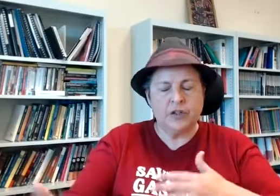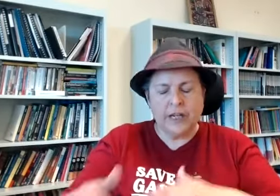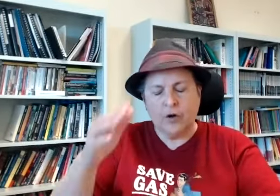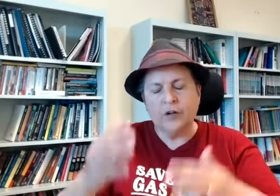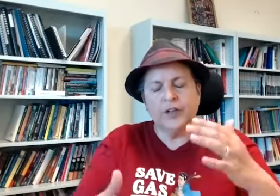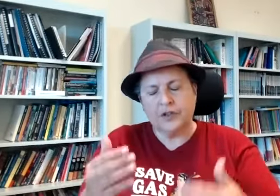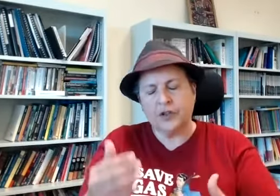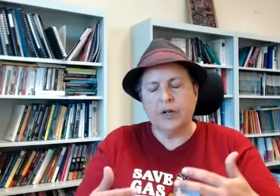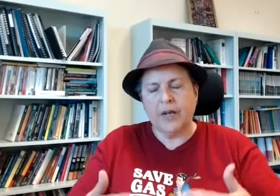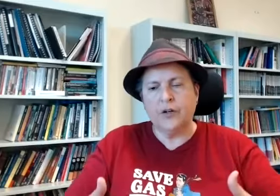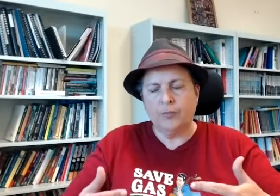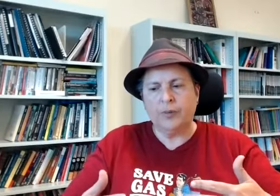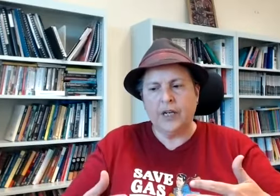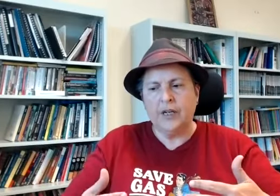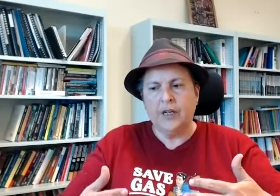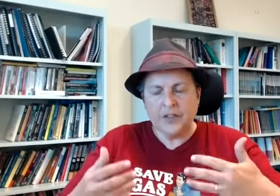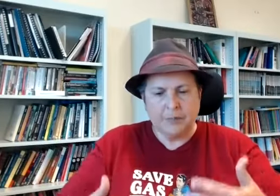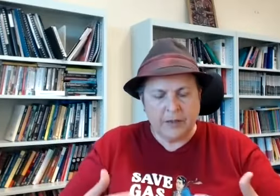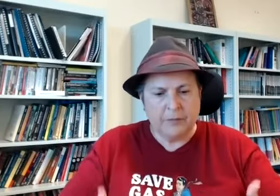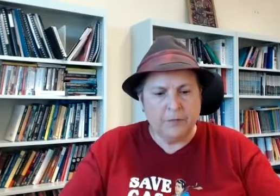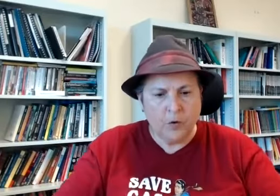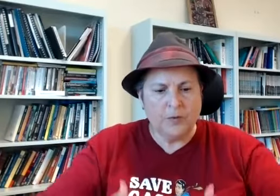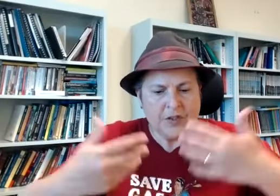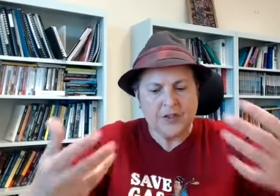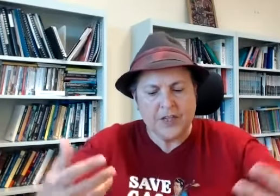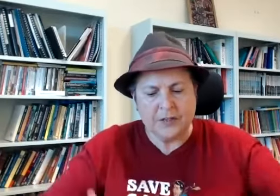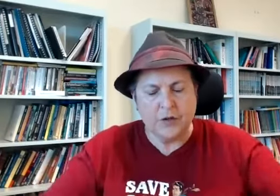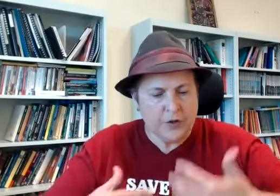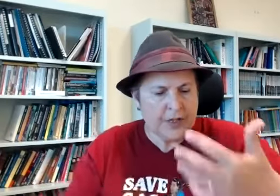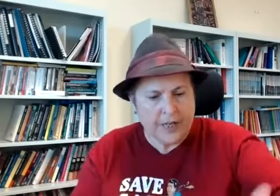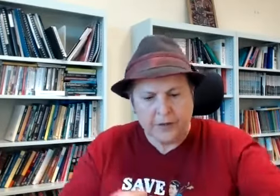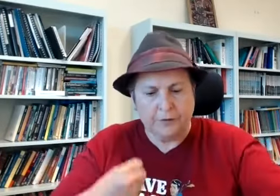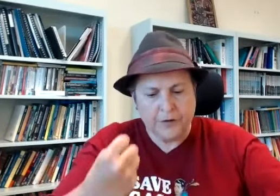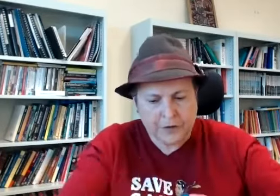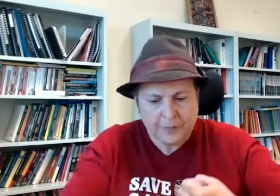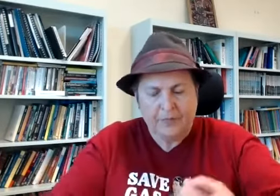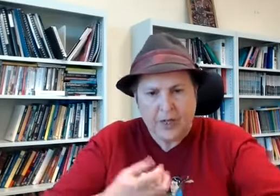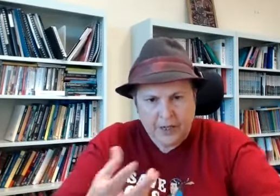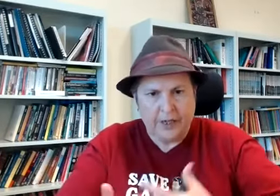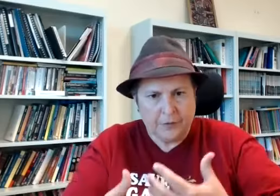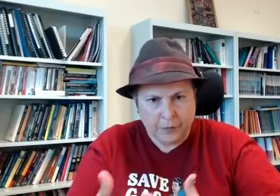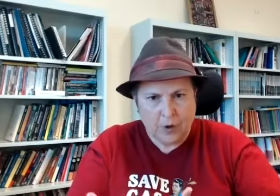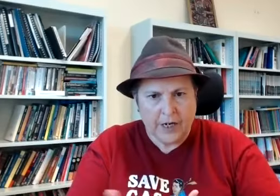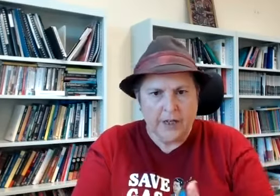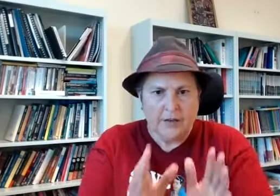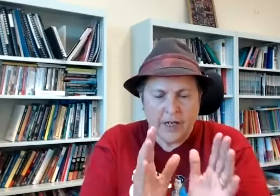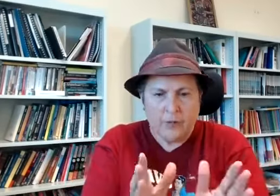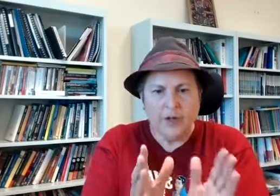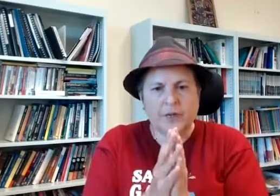to a greater or lesser degree may not be disability performances in the sense of using that difference you know in a different way the other one I was